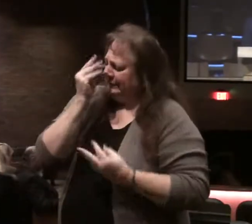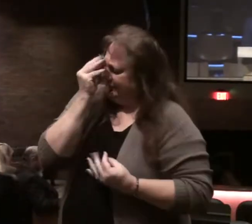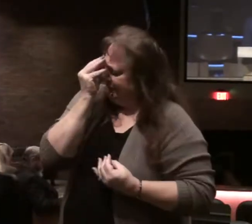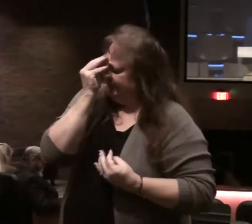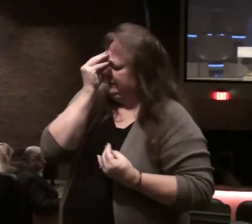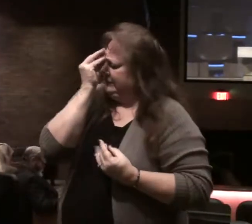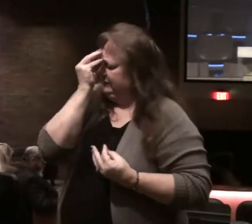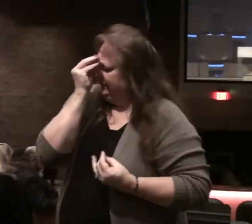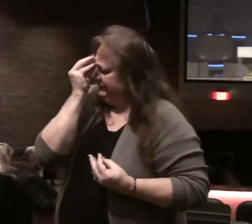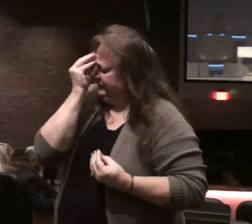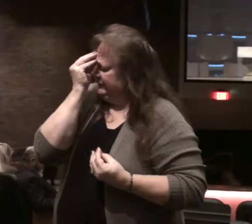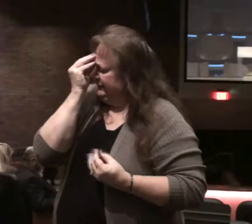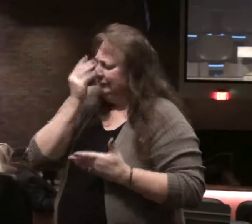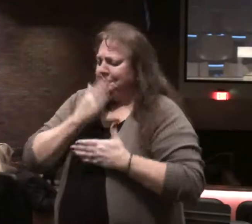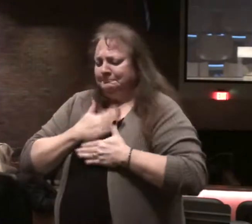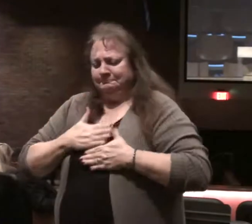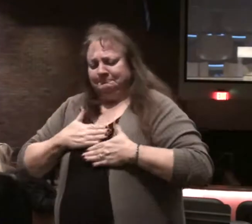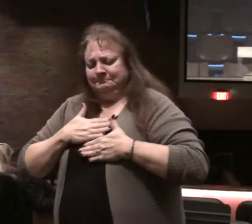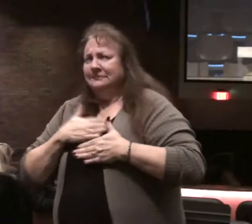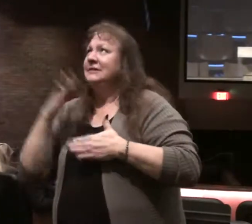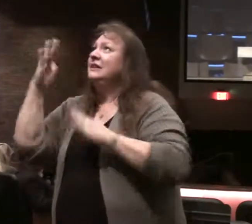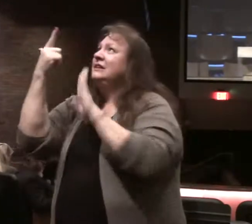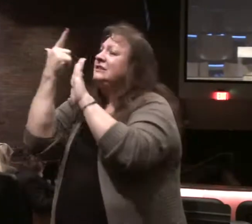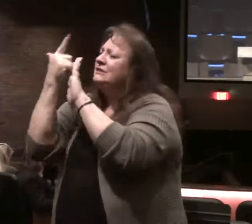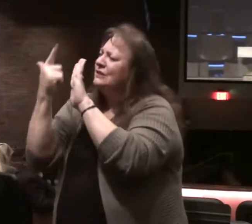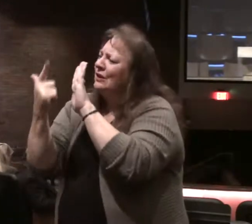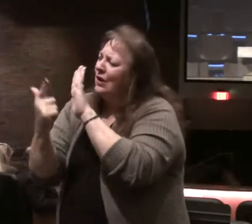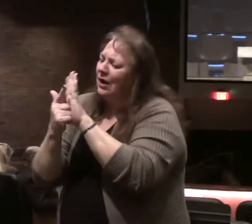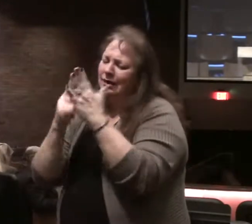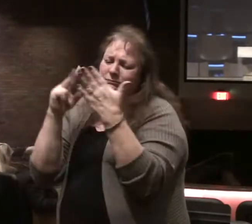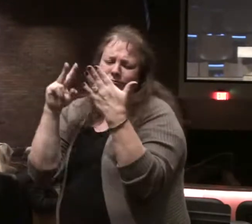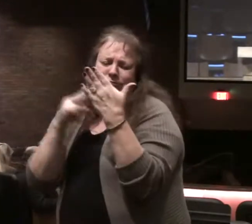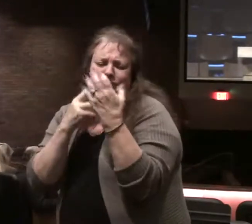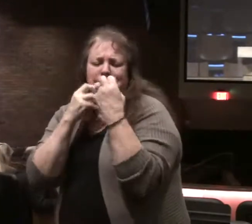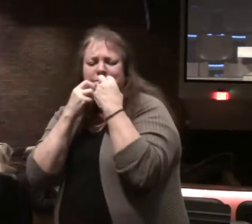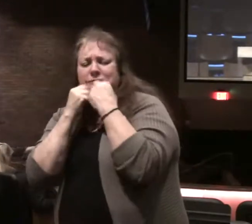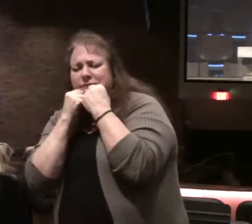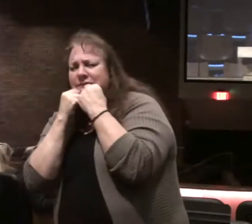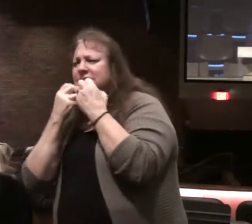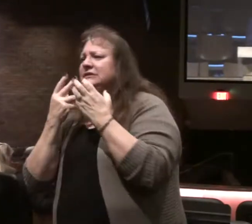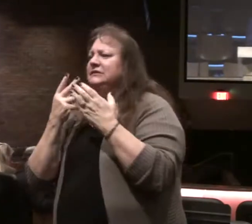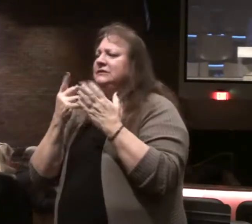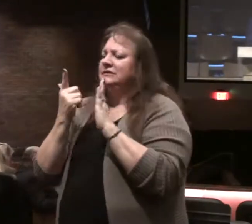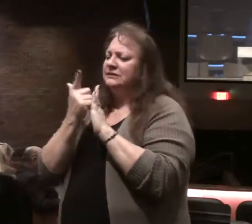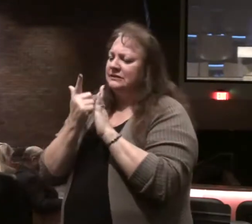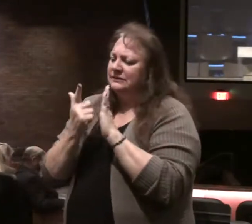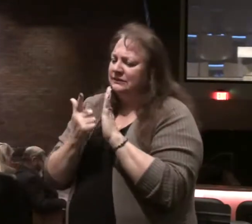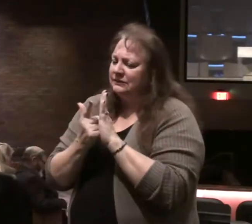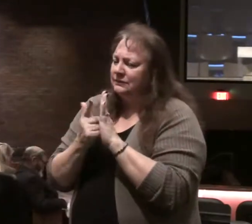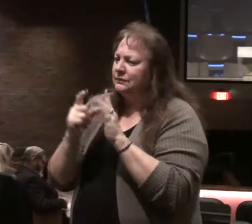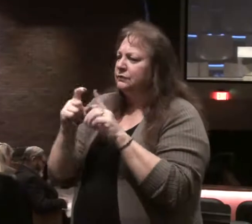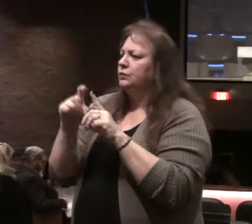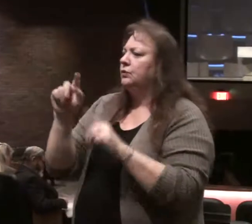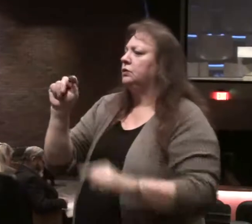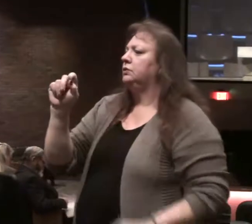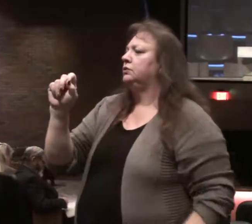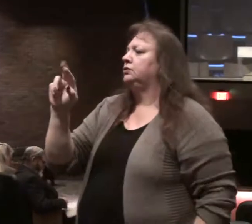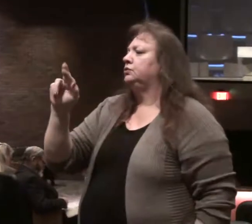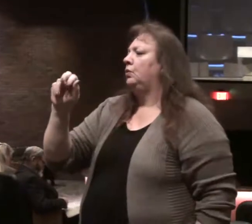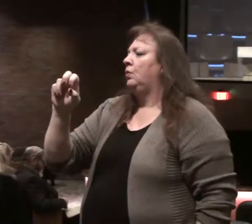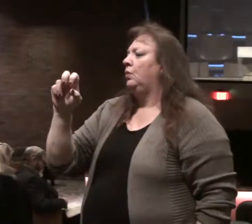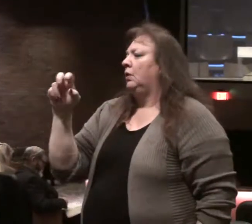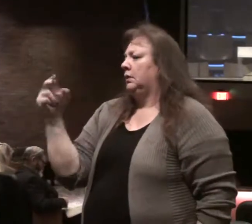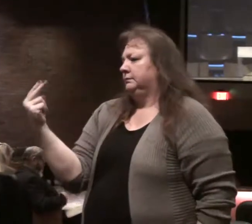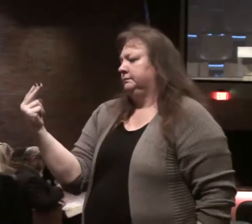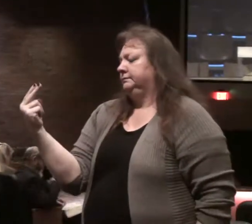on it. Delighting in the law of the Lord, verse 2. The law is the word Torah. It can